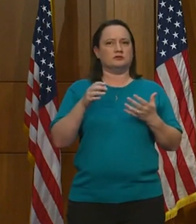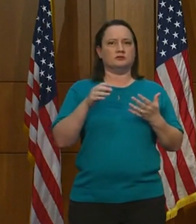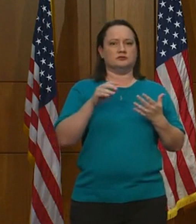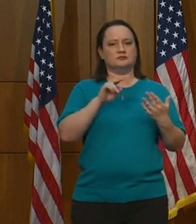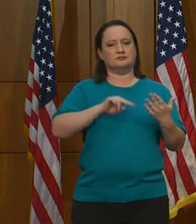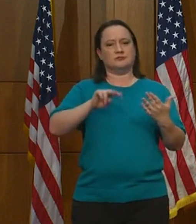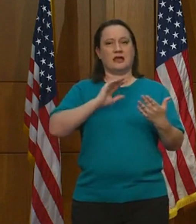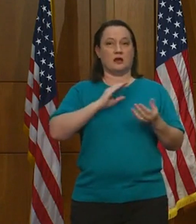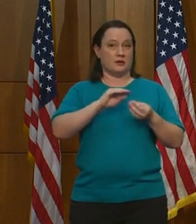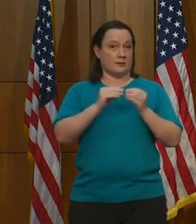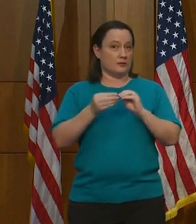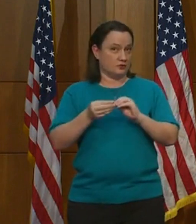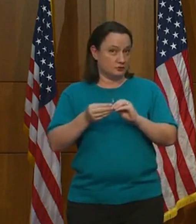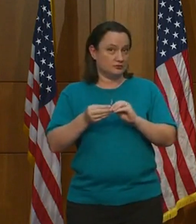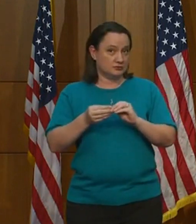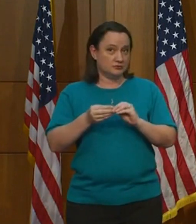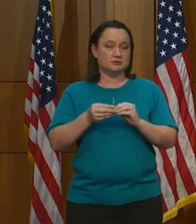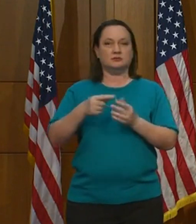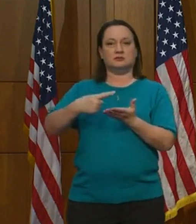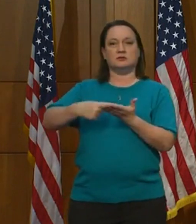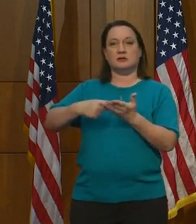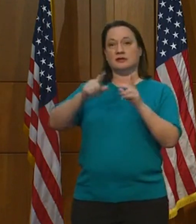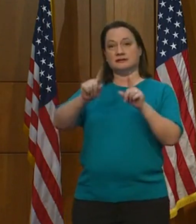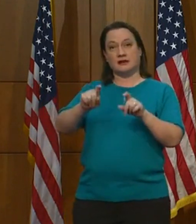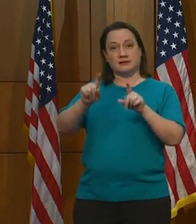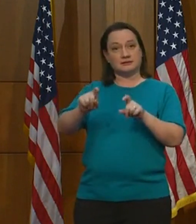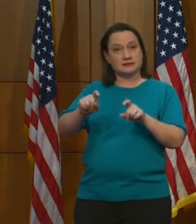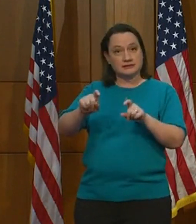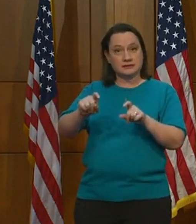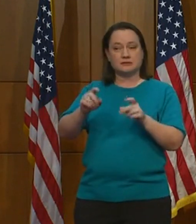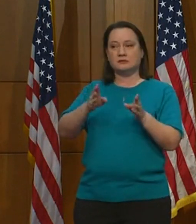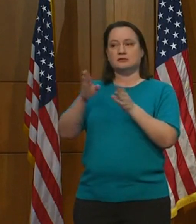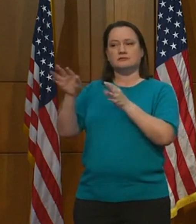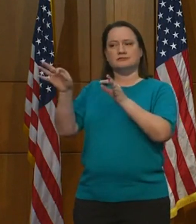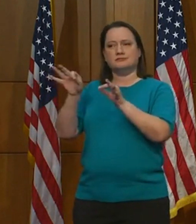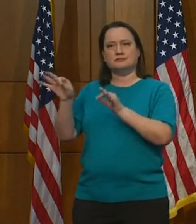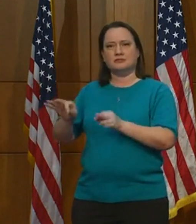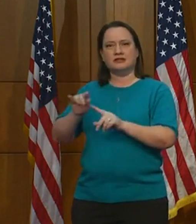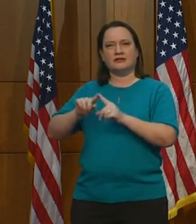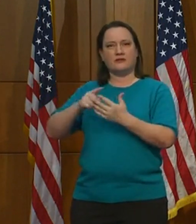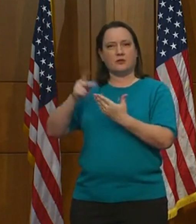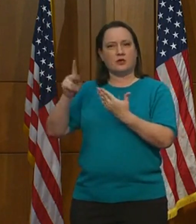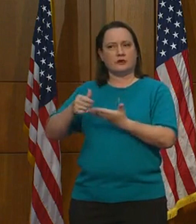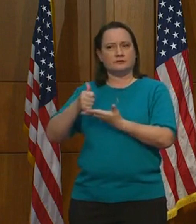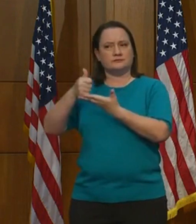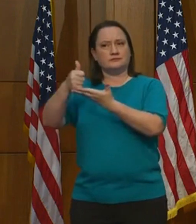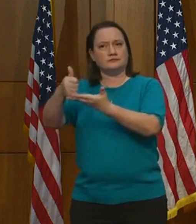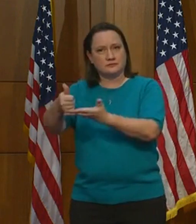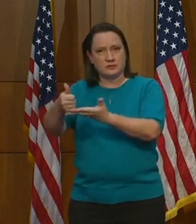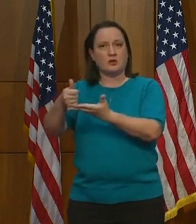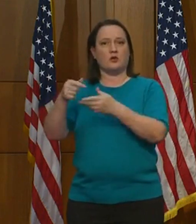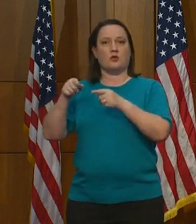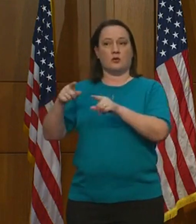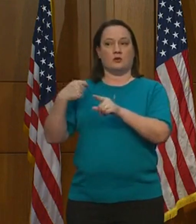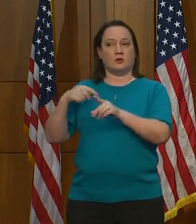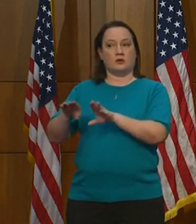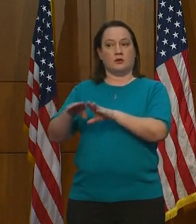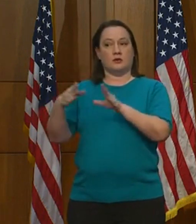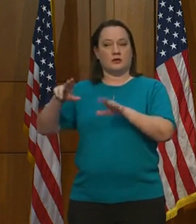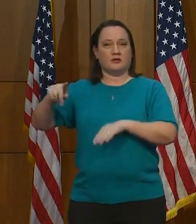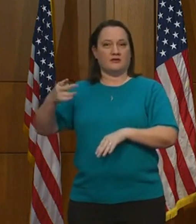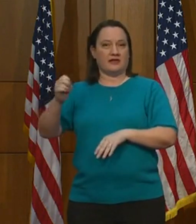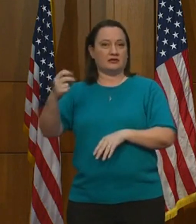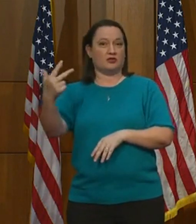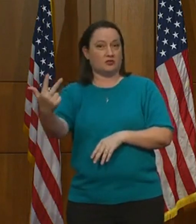numbers, talk about testing, and discuss some programs to help people as we move into Phase 3 and